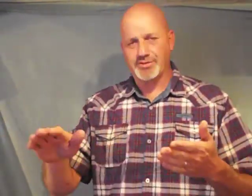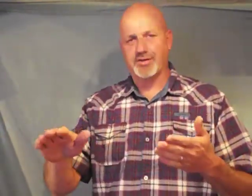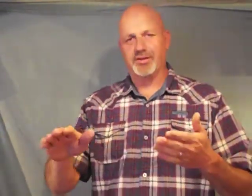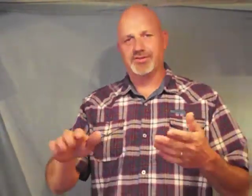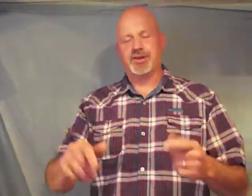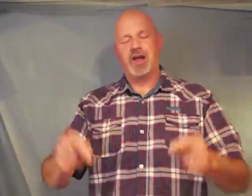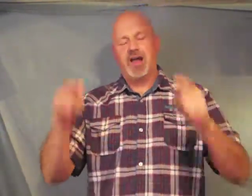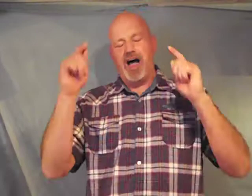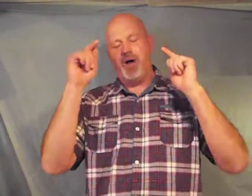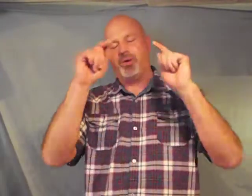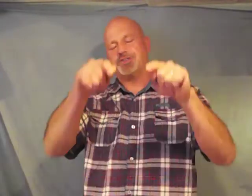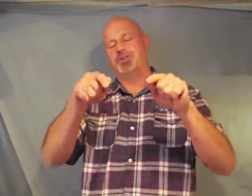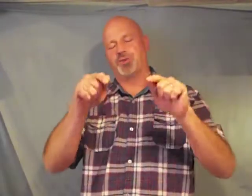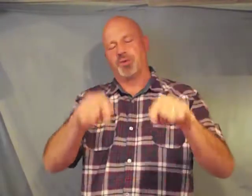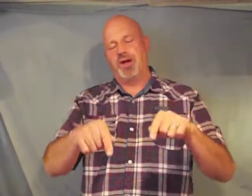search I want you to read